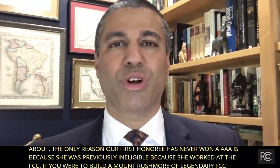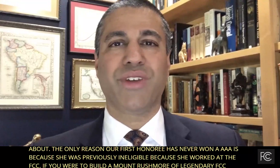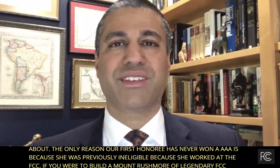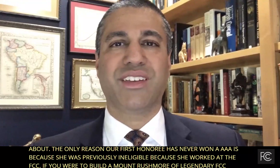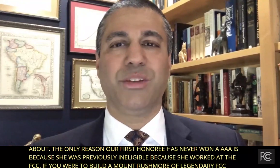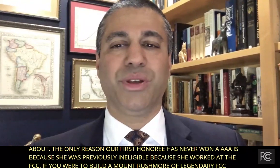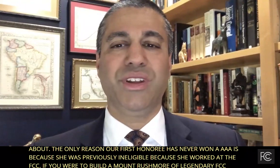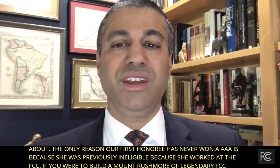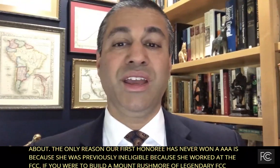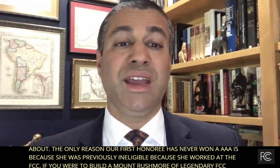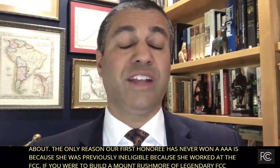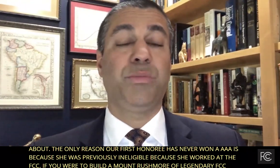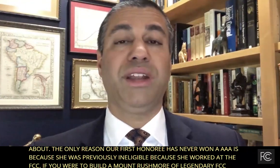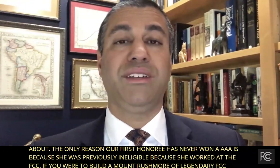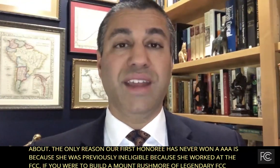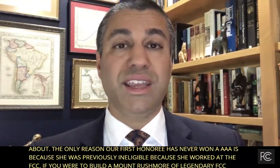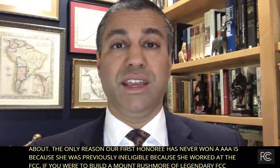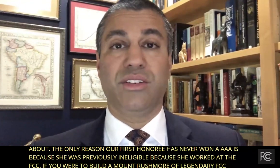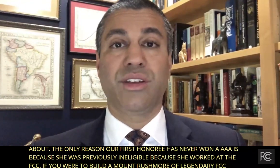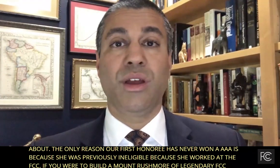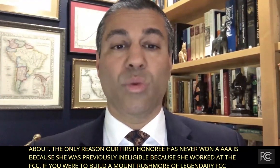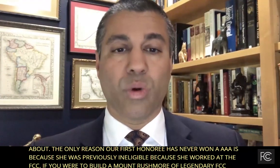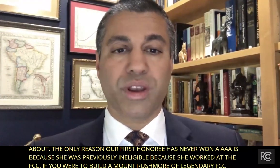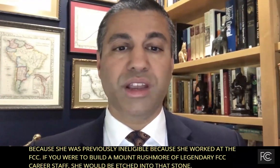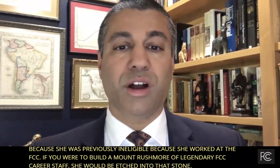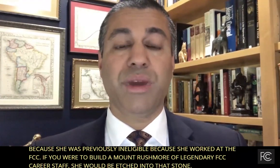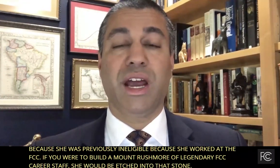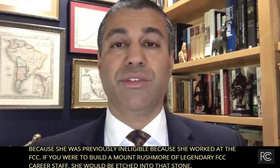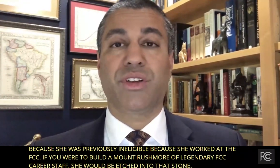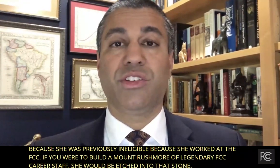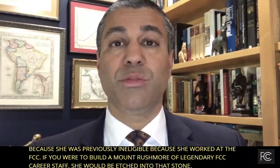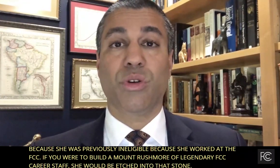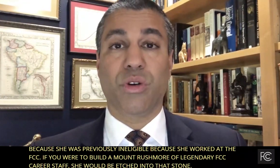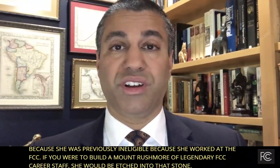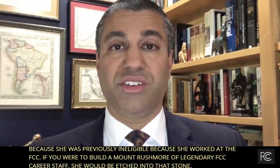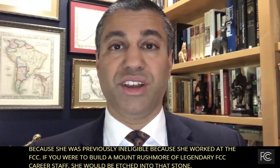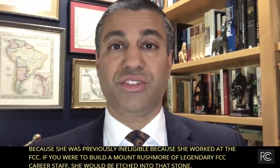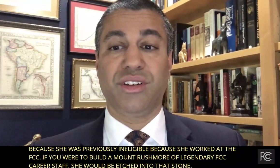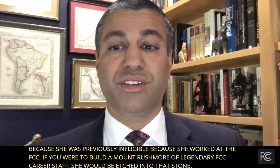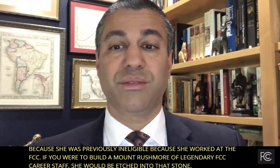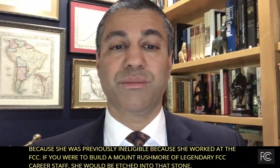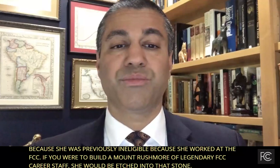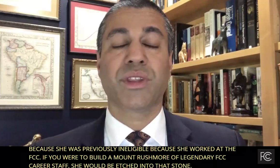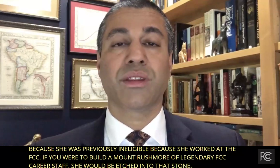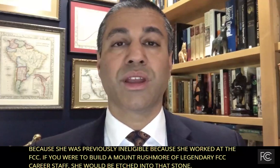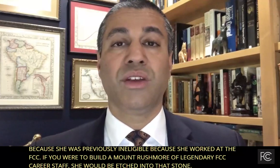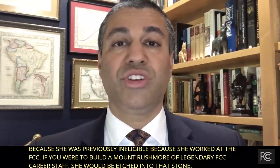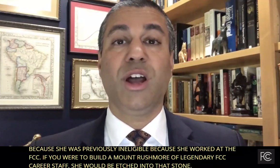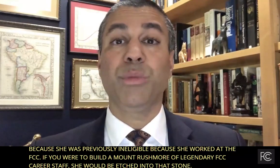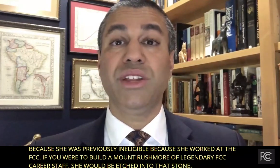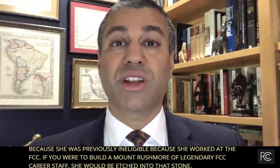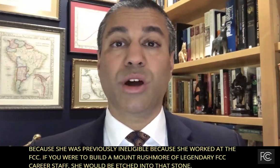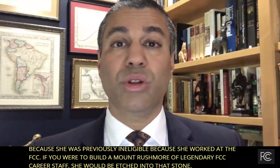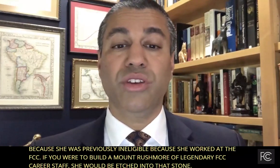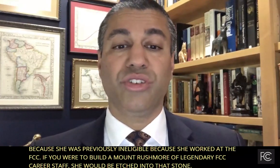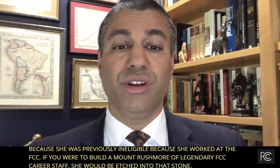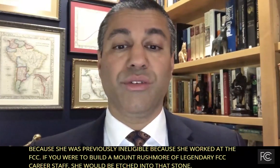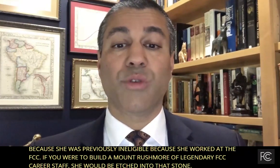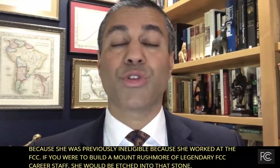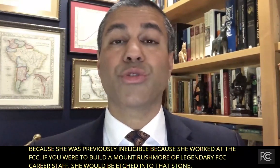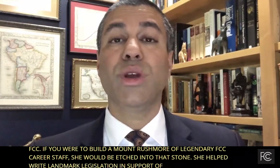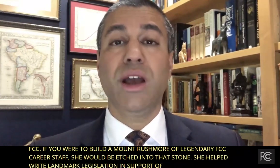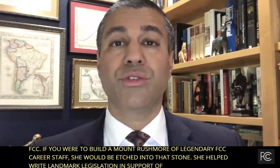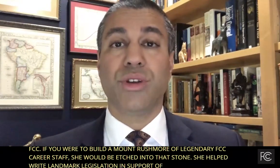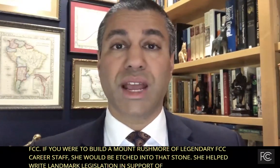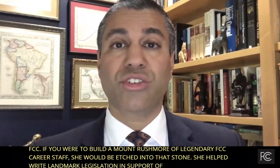in support of accessibility and spent decades working on behalf of consumer organizations. She helped lead the coalition